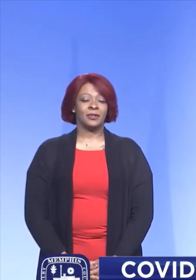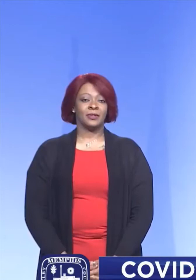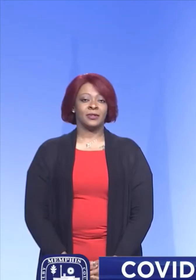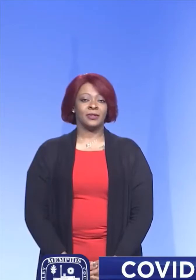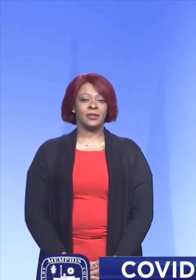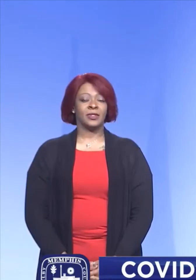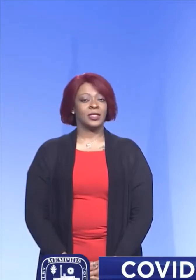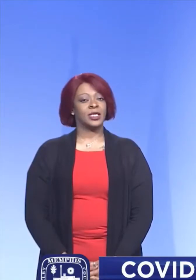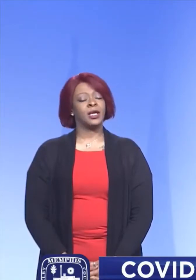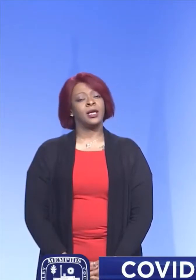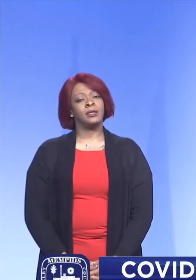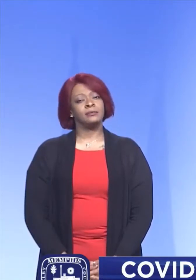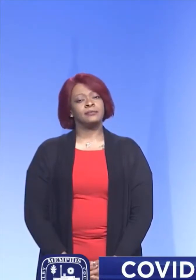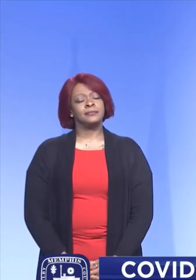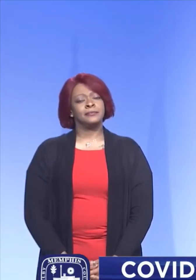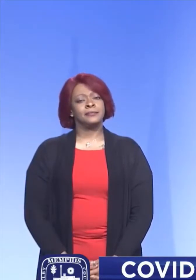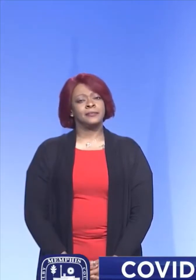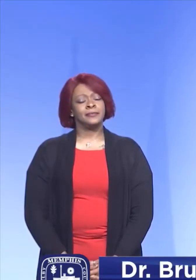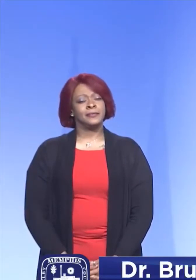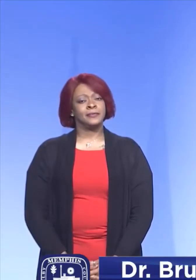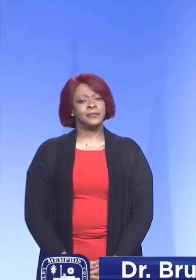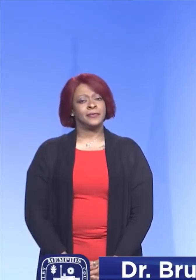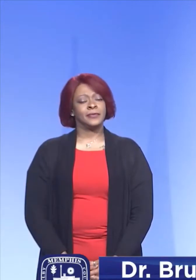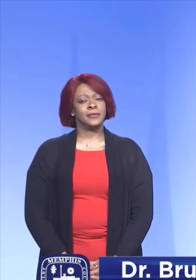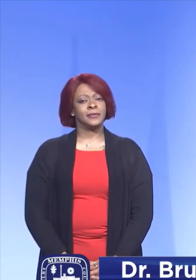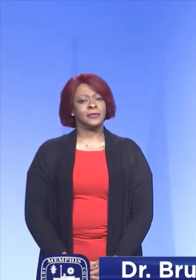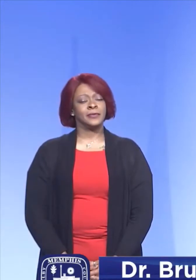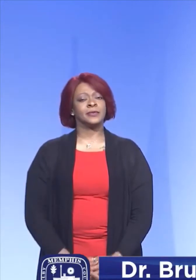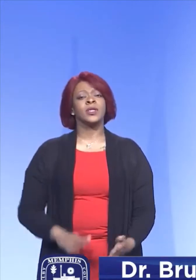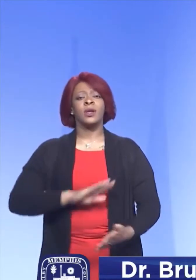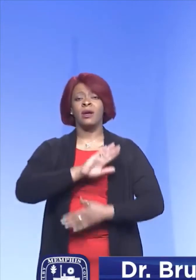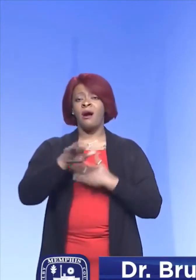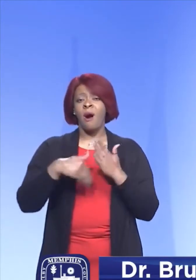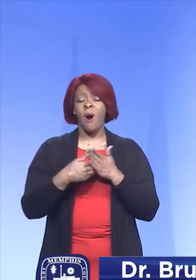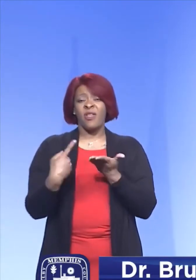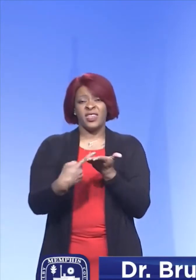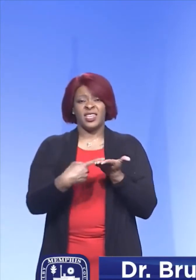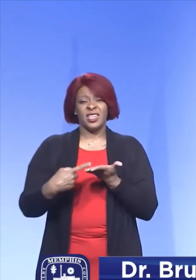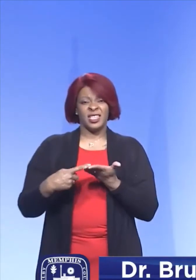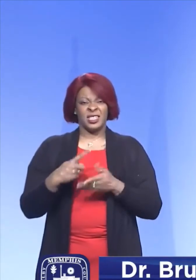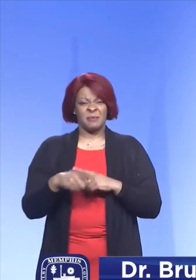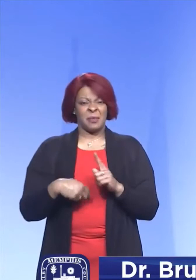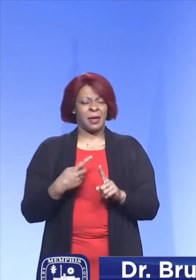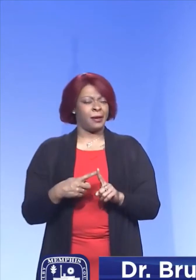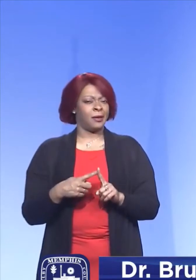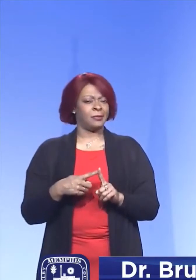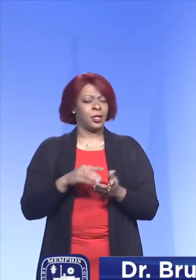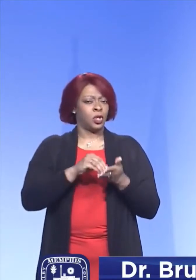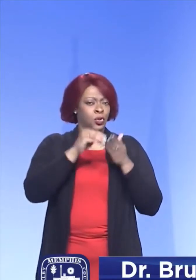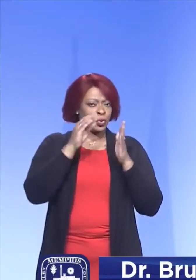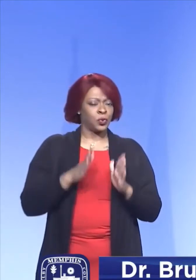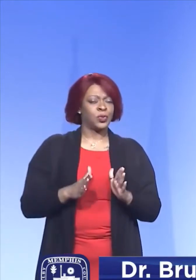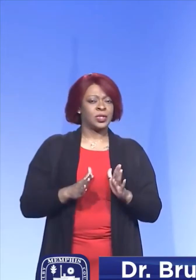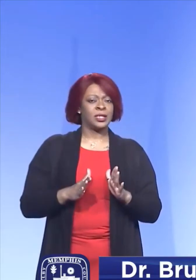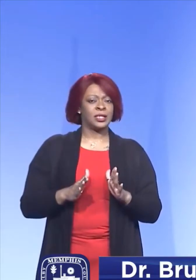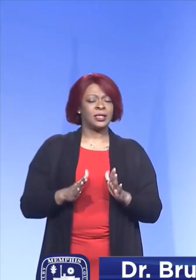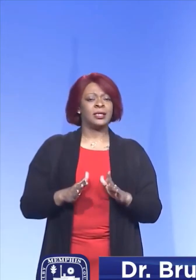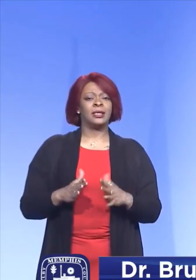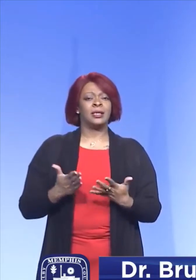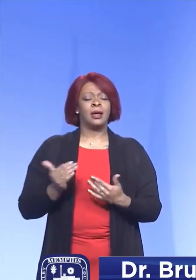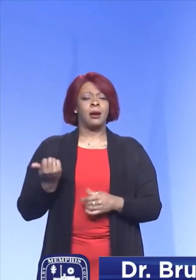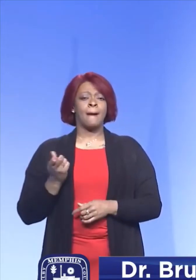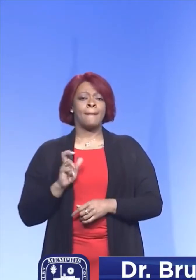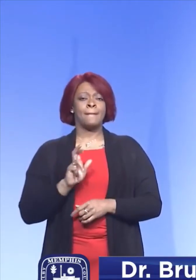You know, the whole discussion about students coming